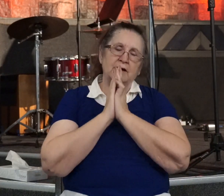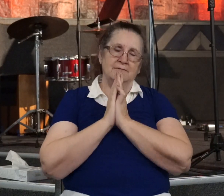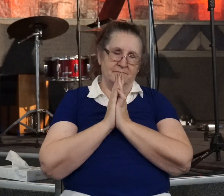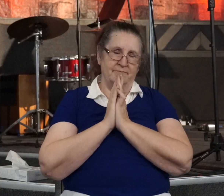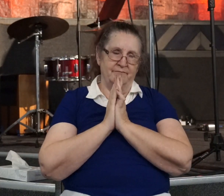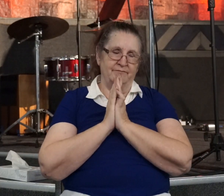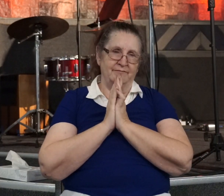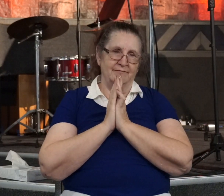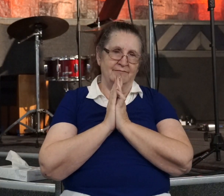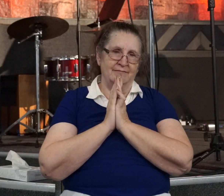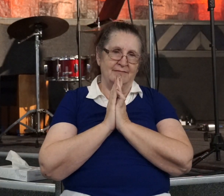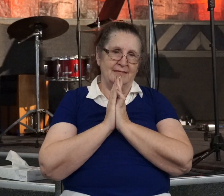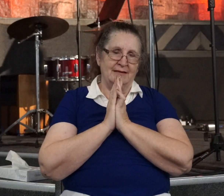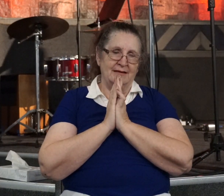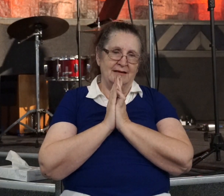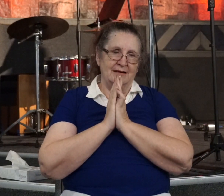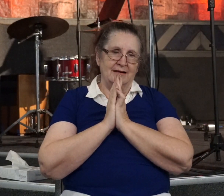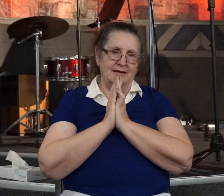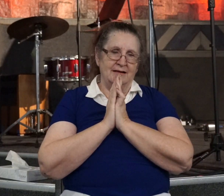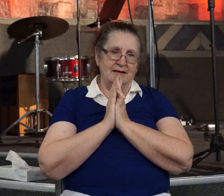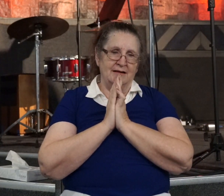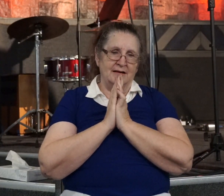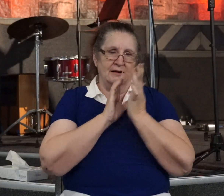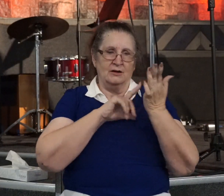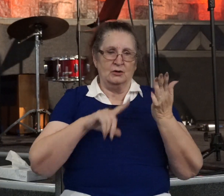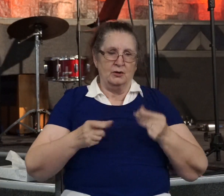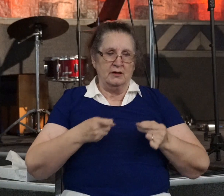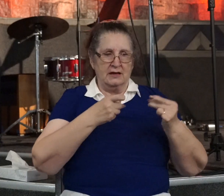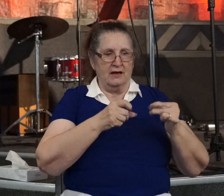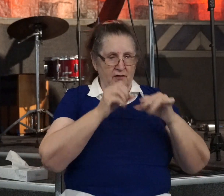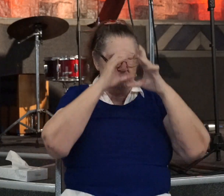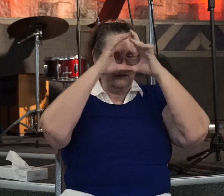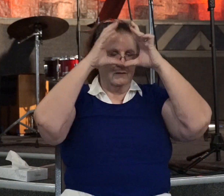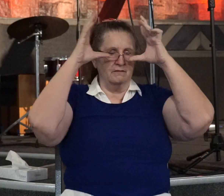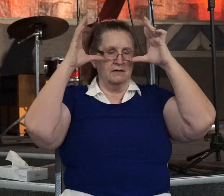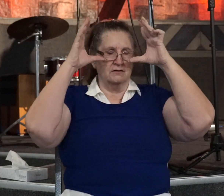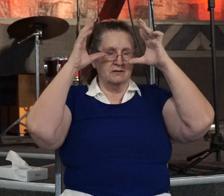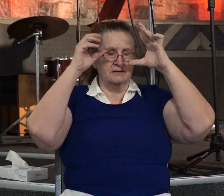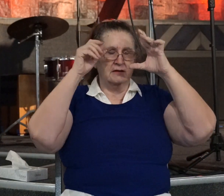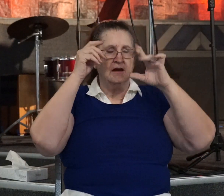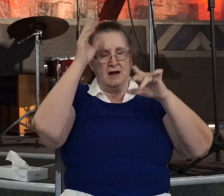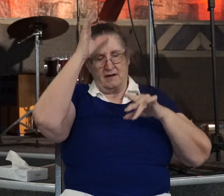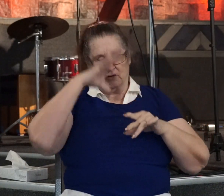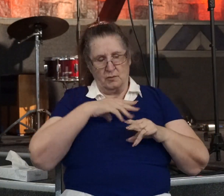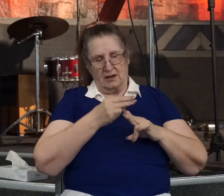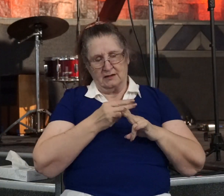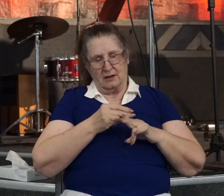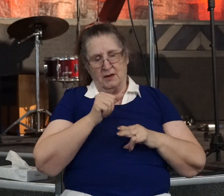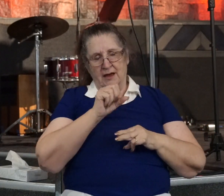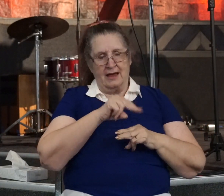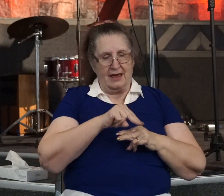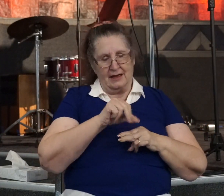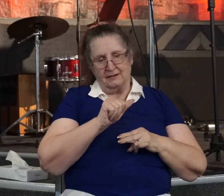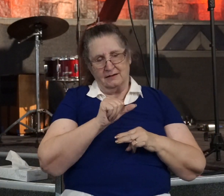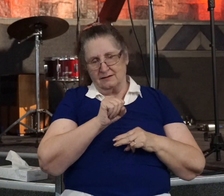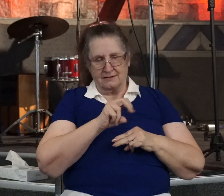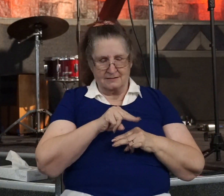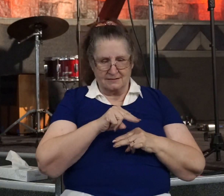And as Saul was praying, the Lord gave him a vision. A vision of Ananias coming in and laying his